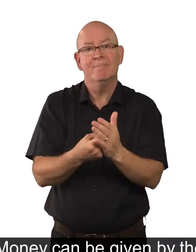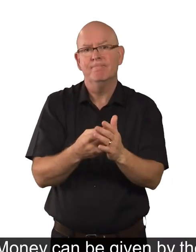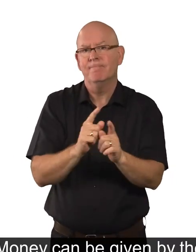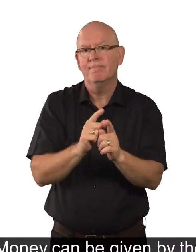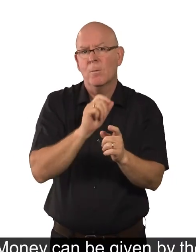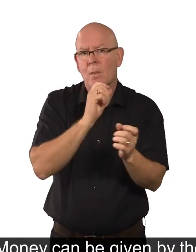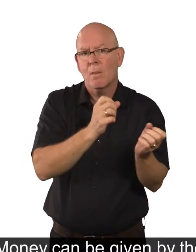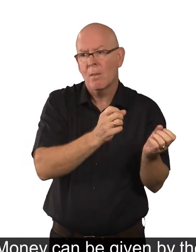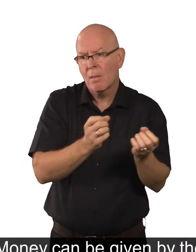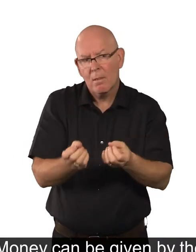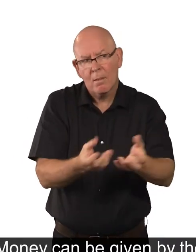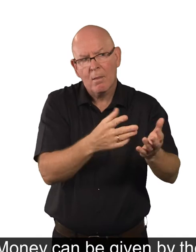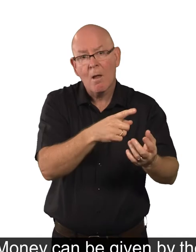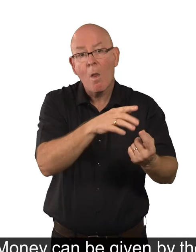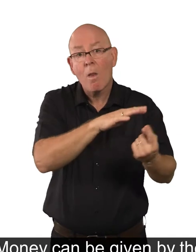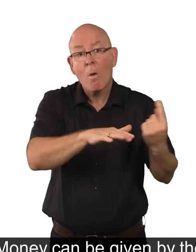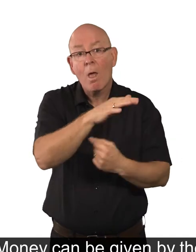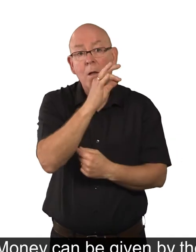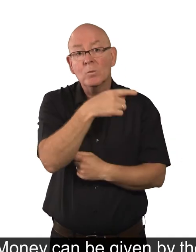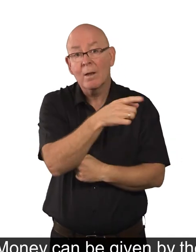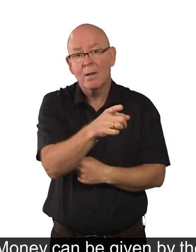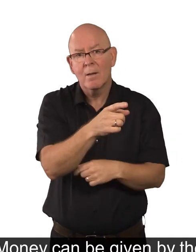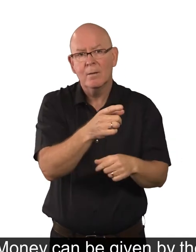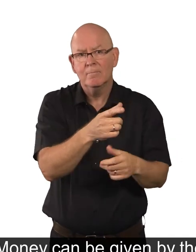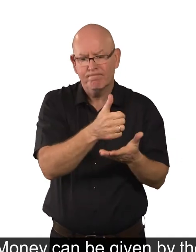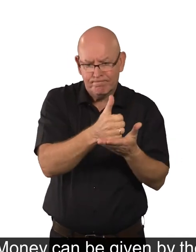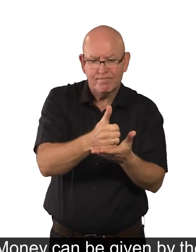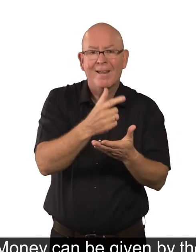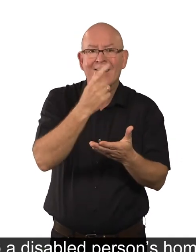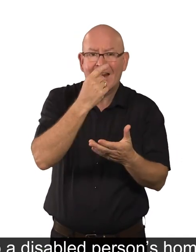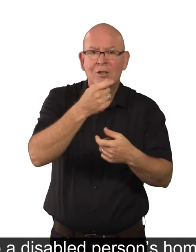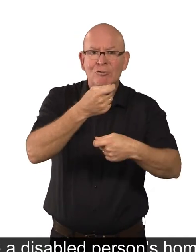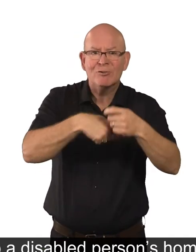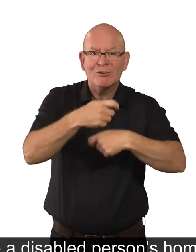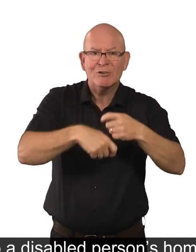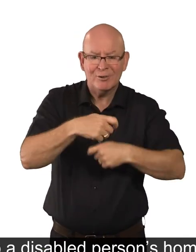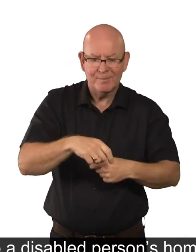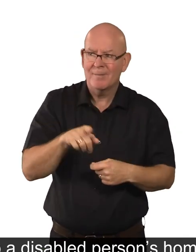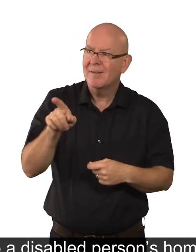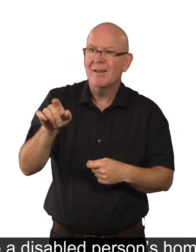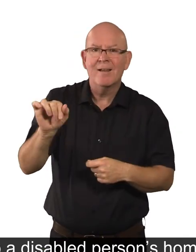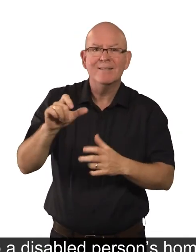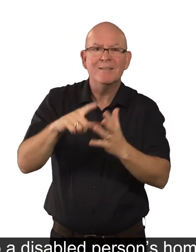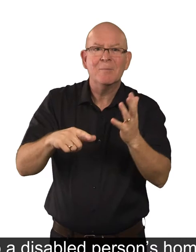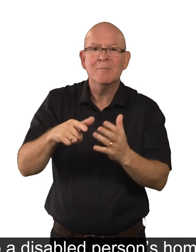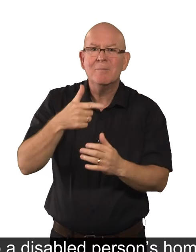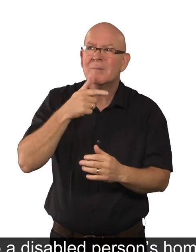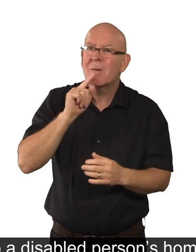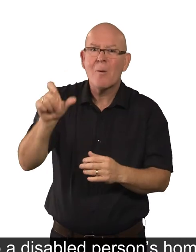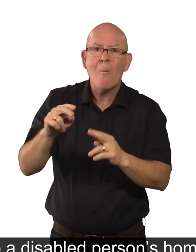Money can be given by the local council to help make changes to a disabled person's home, such as